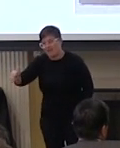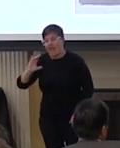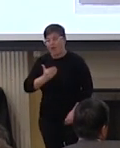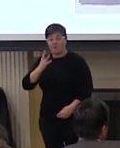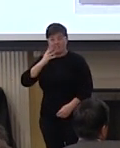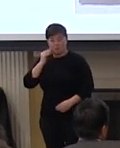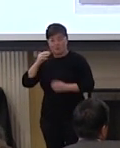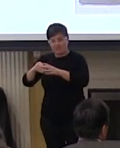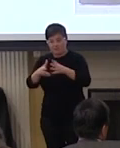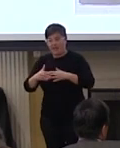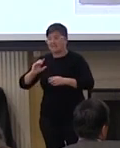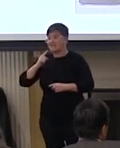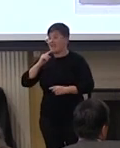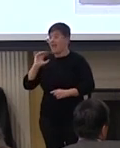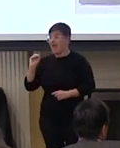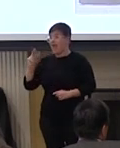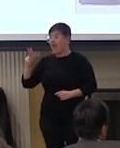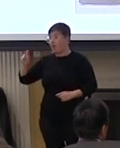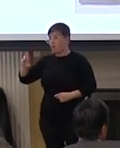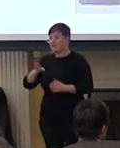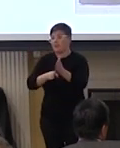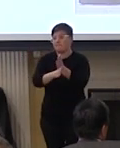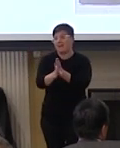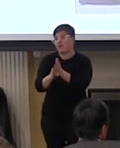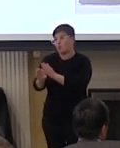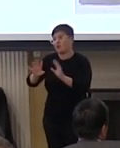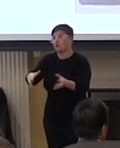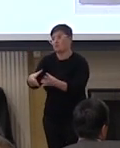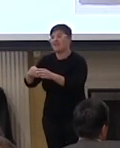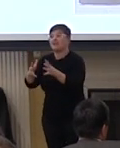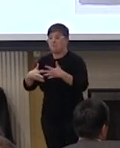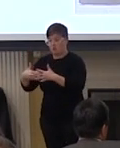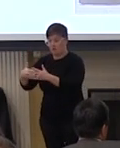America has been when I say our I mean minorities in America